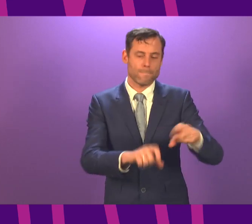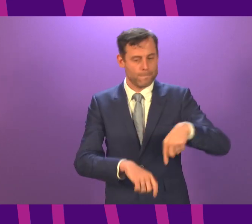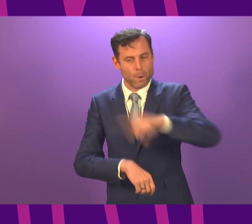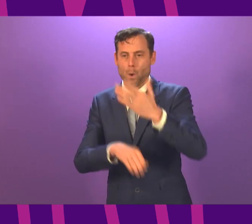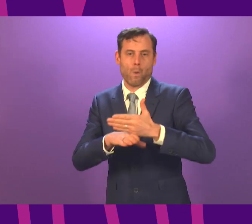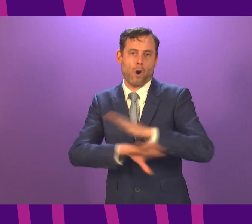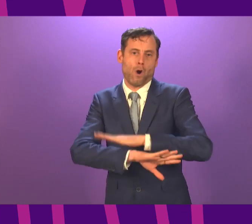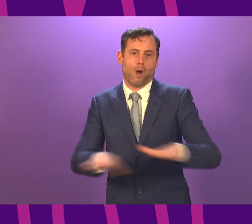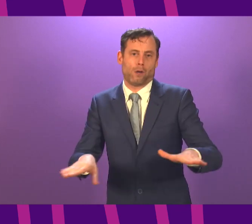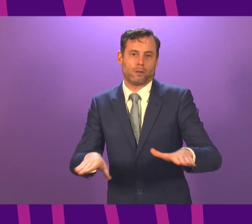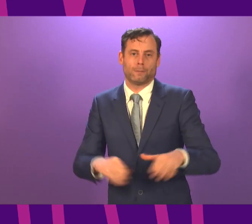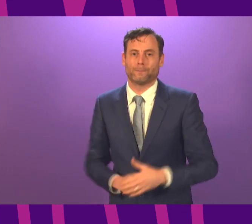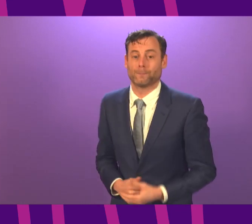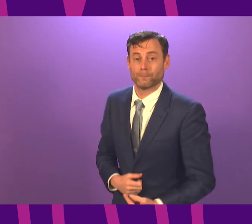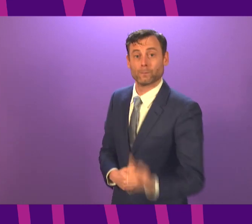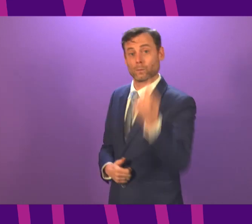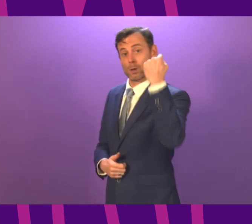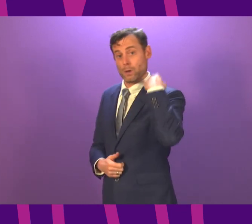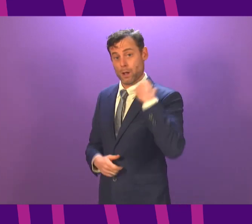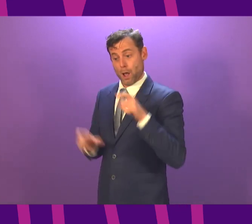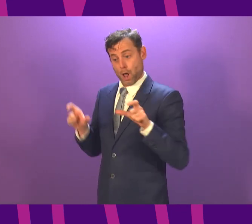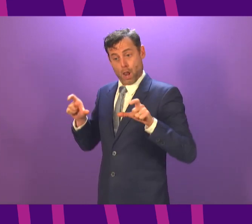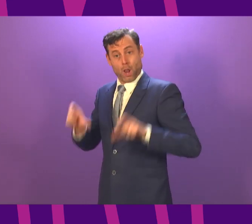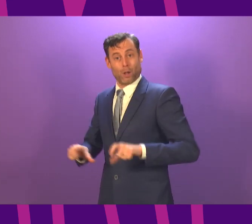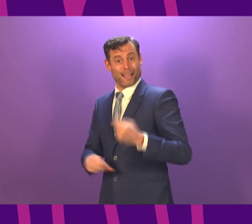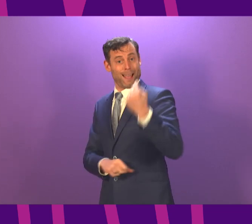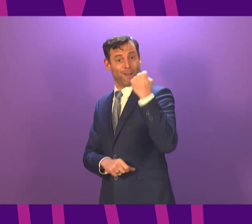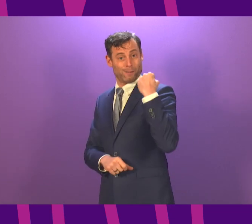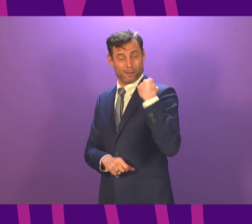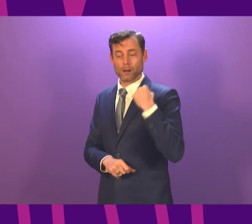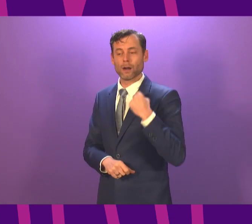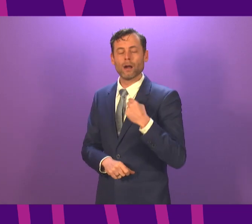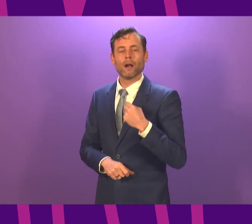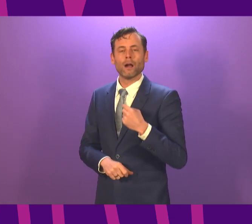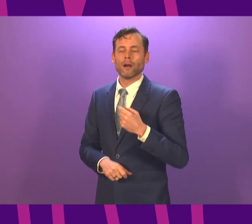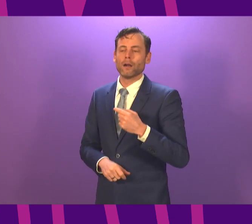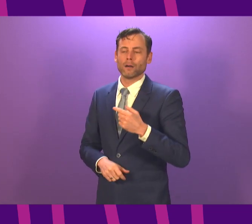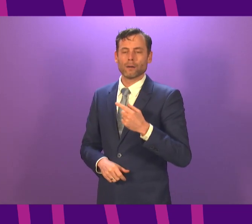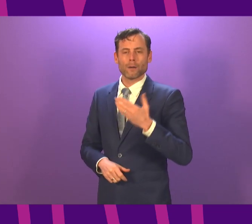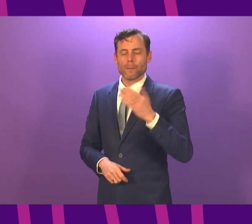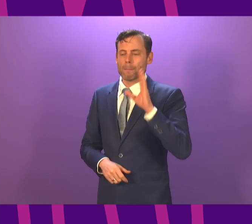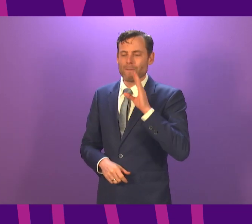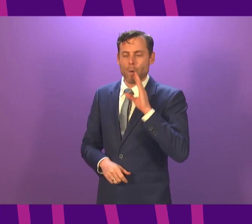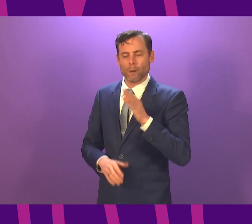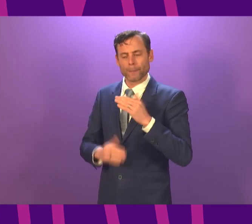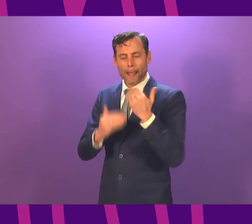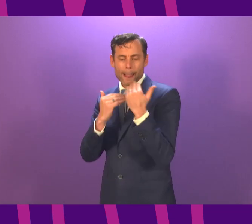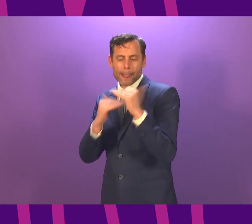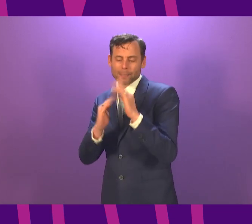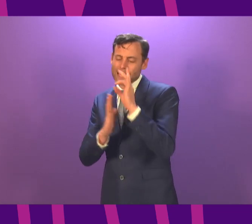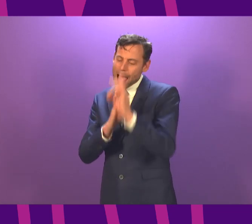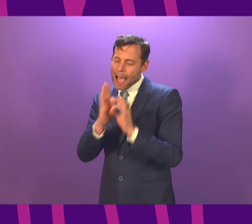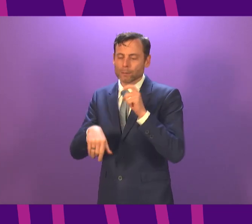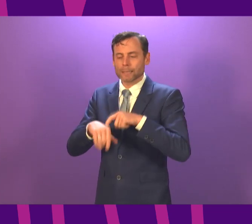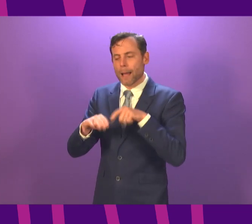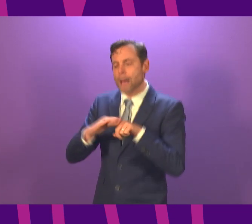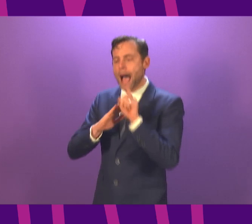the lockdown last year, the frequency of outdoor exercise is not being limited. It is important